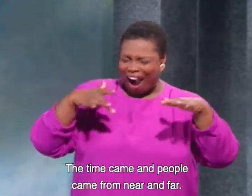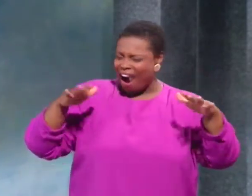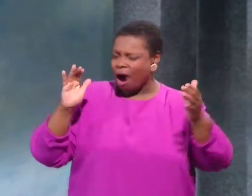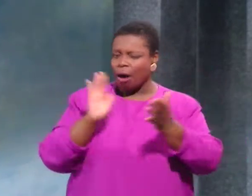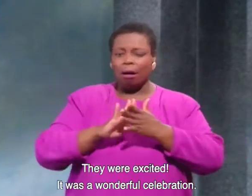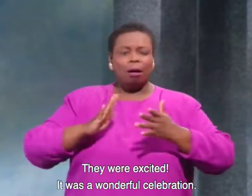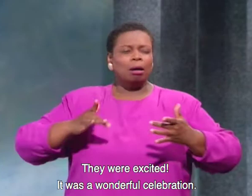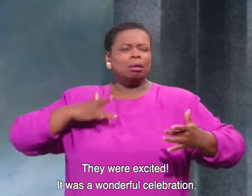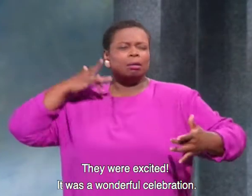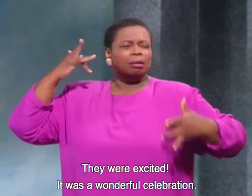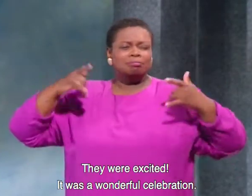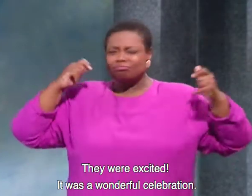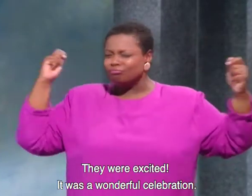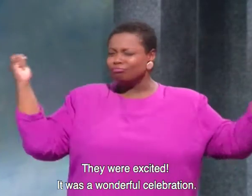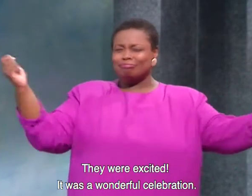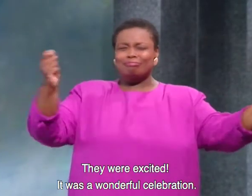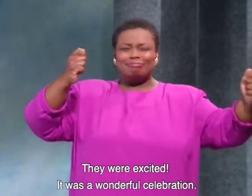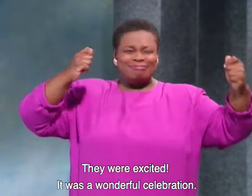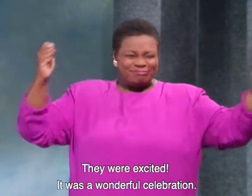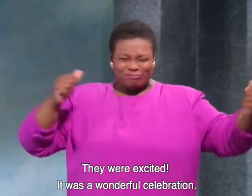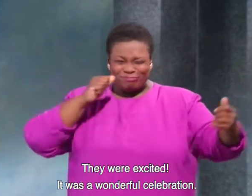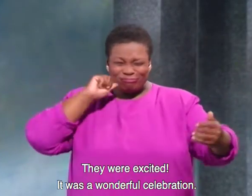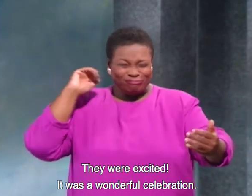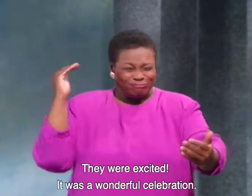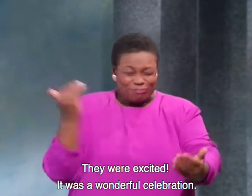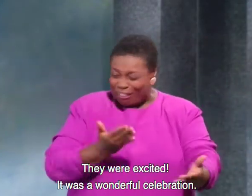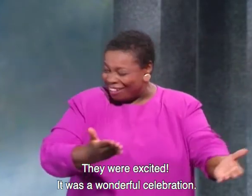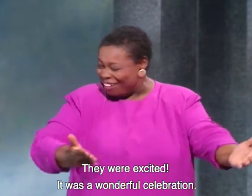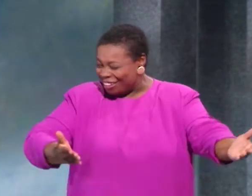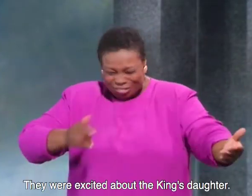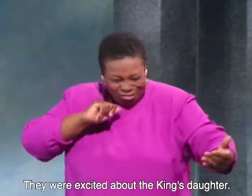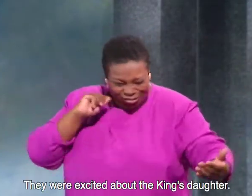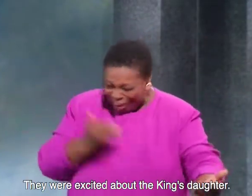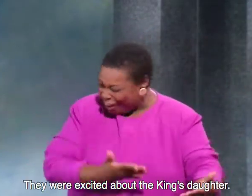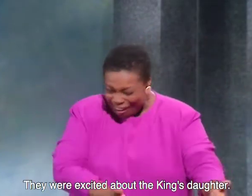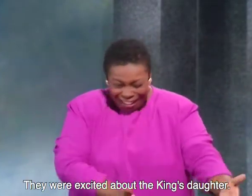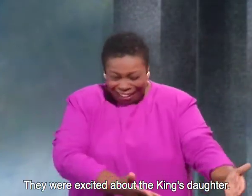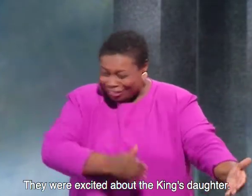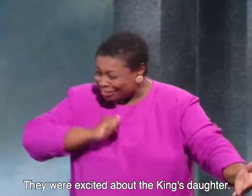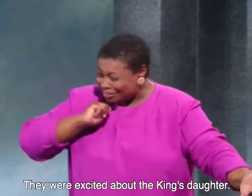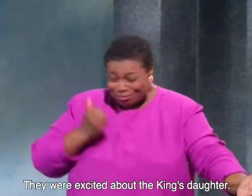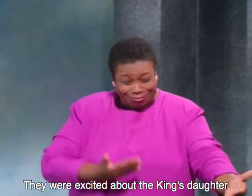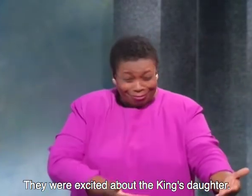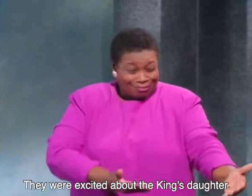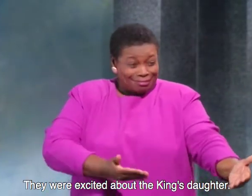They were excited. It was a wonderful celebration. They were excited about the king's daughter.